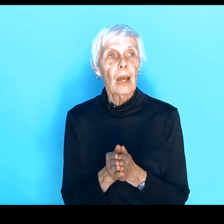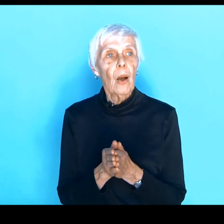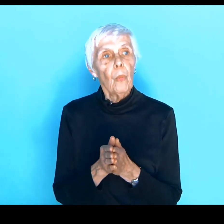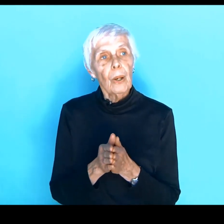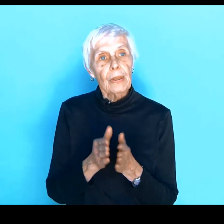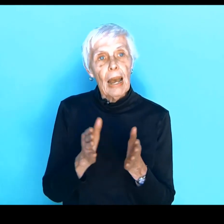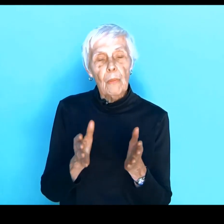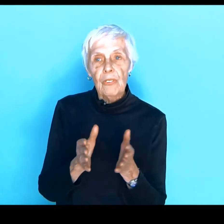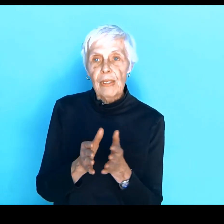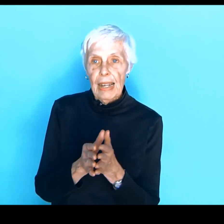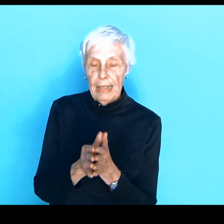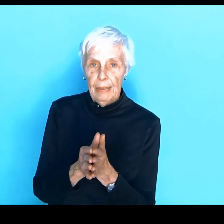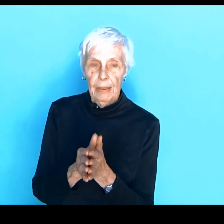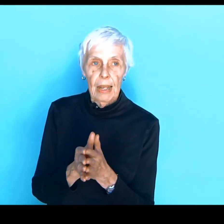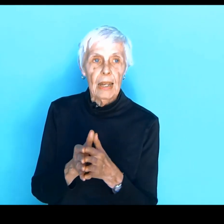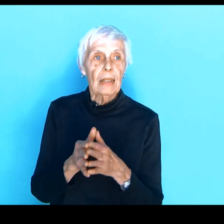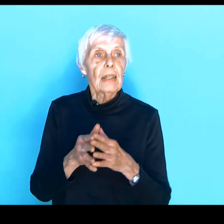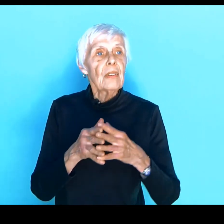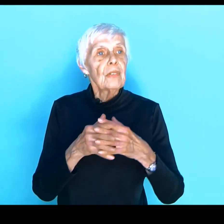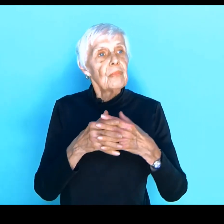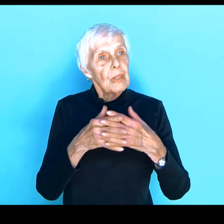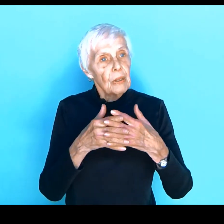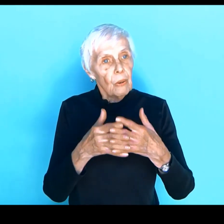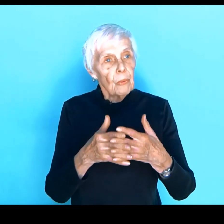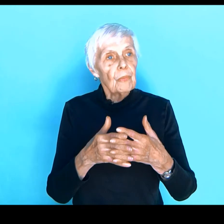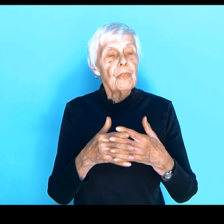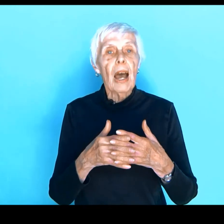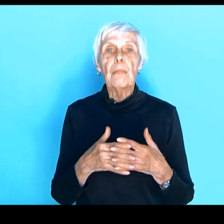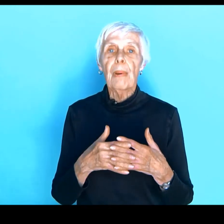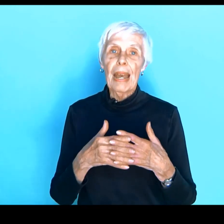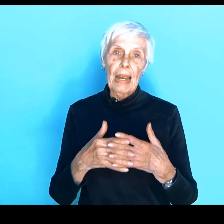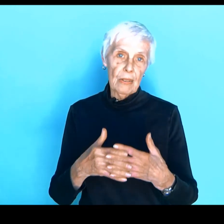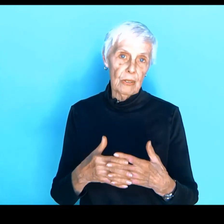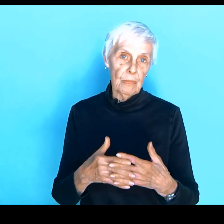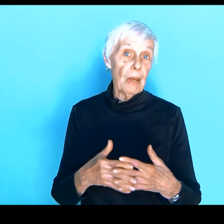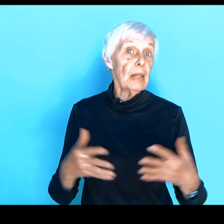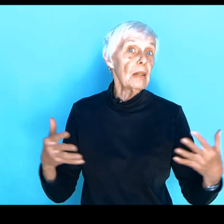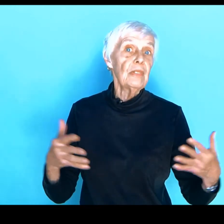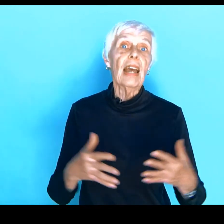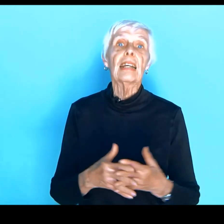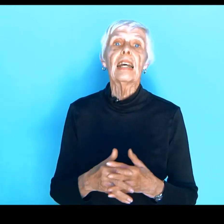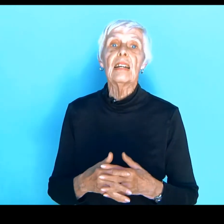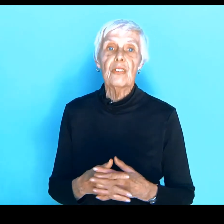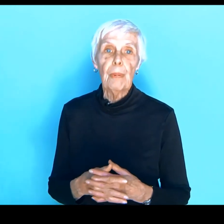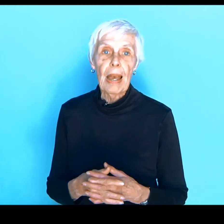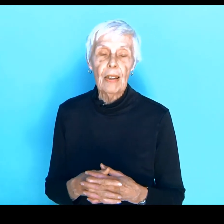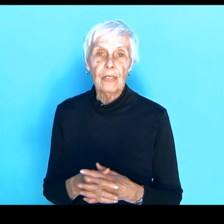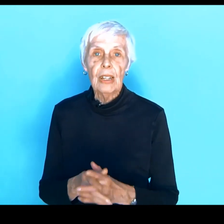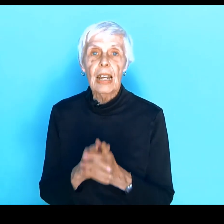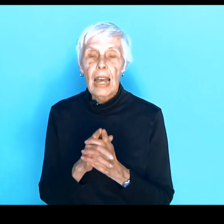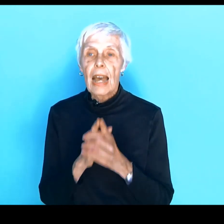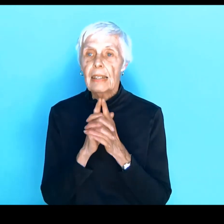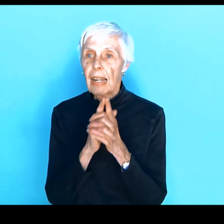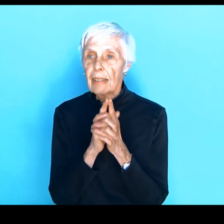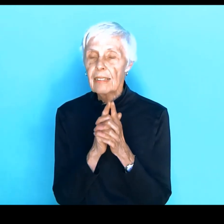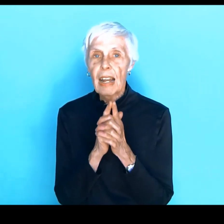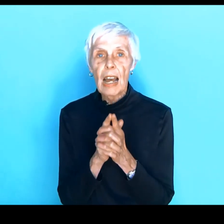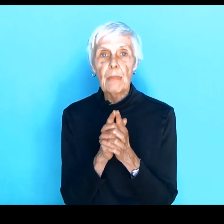Well that was then, and as you know, time passed, many decades passed, and the next time